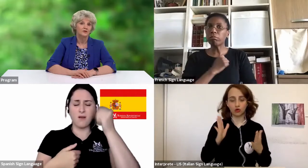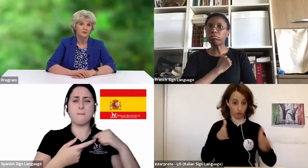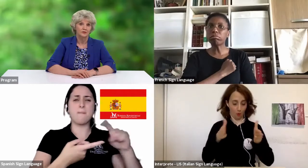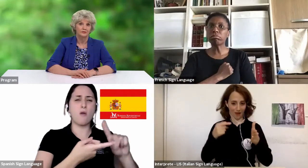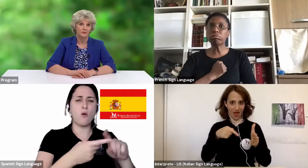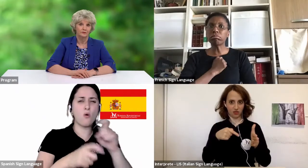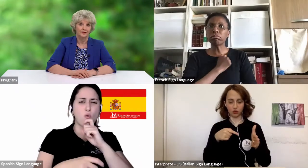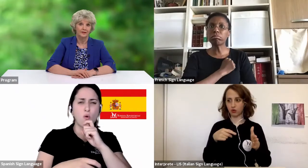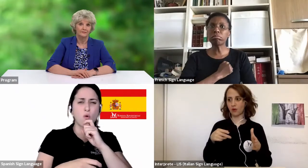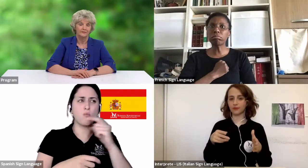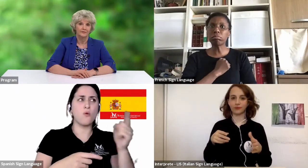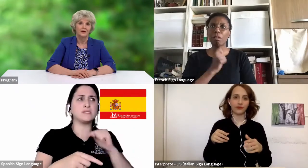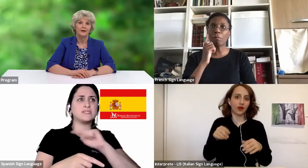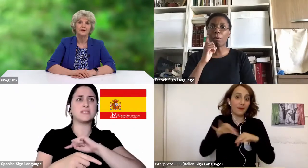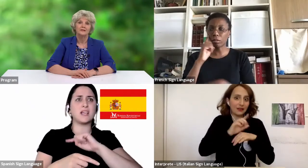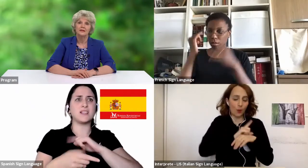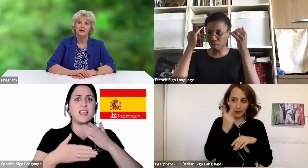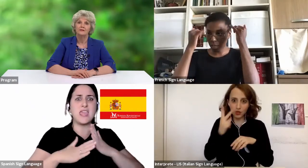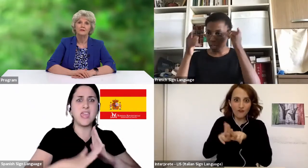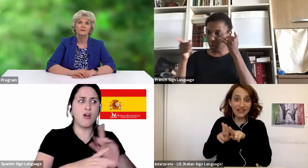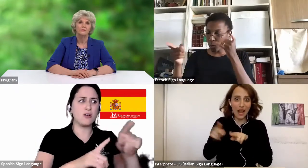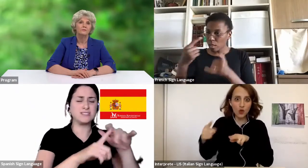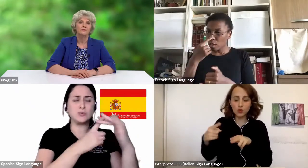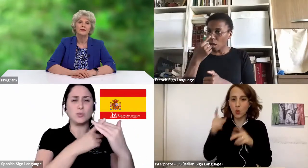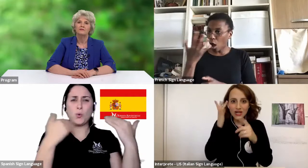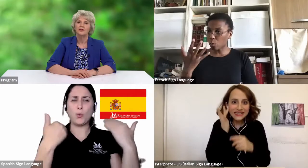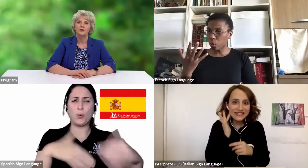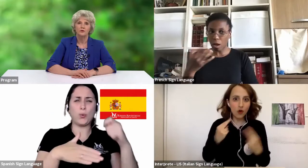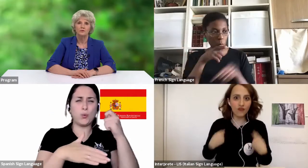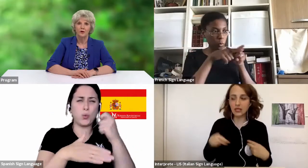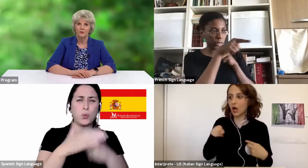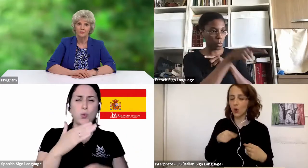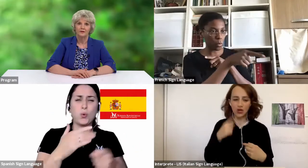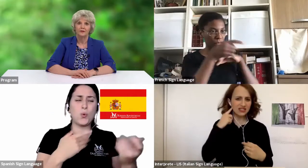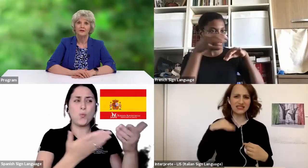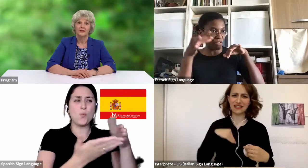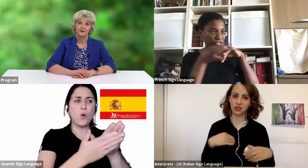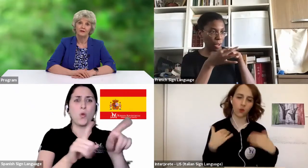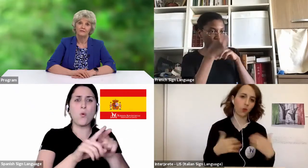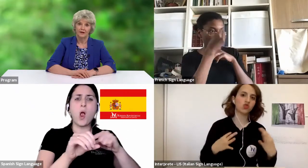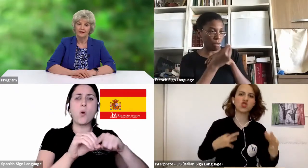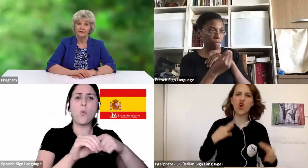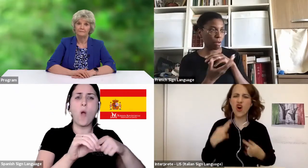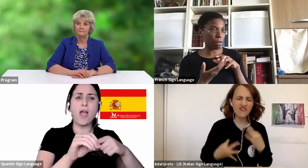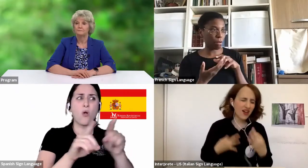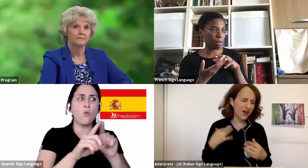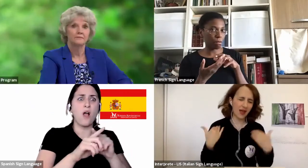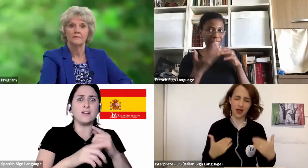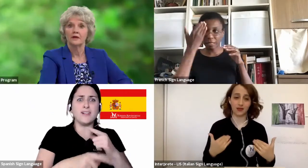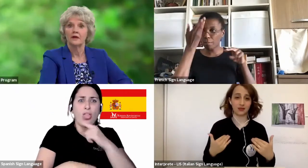and children were feeling. His death would leave a huge hole in our family.